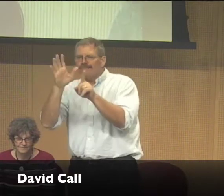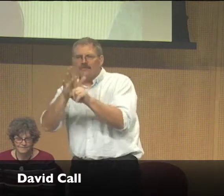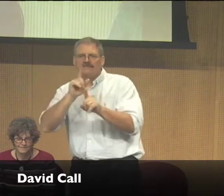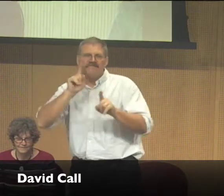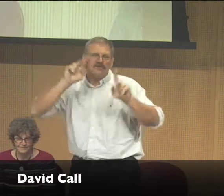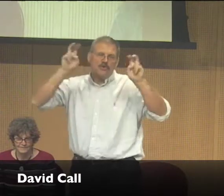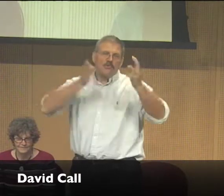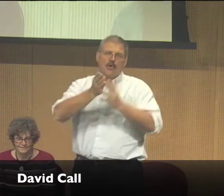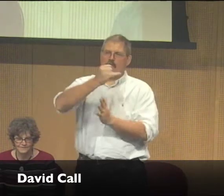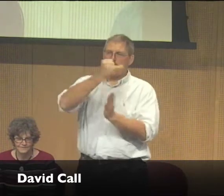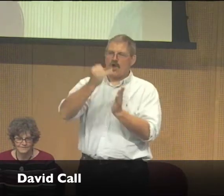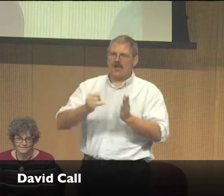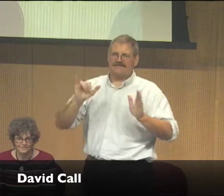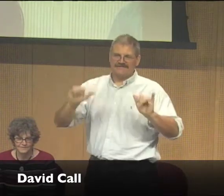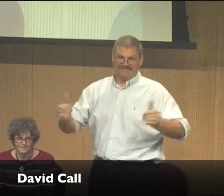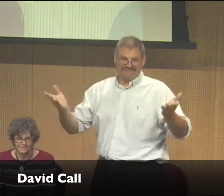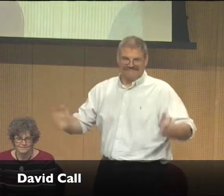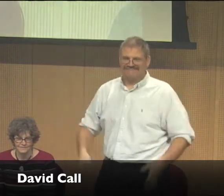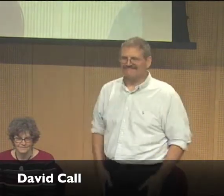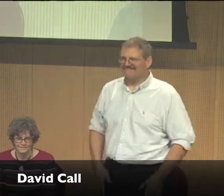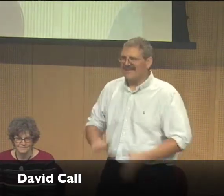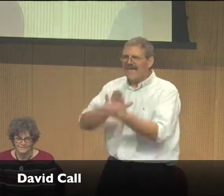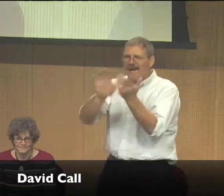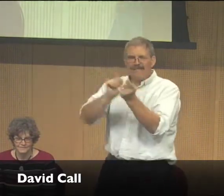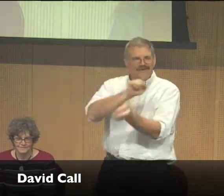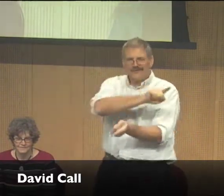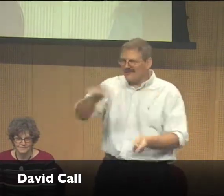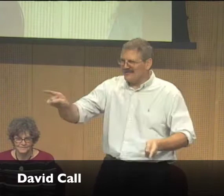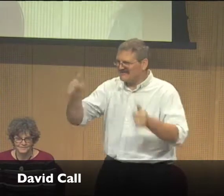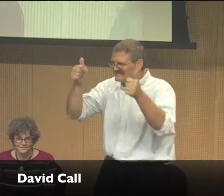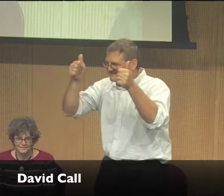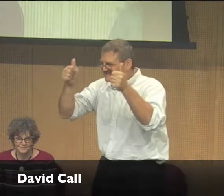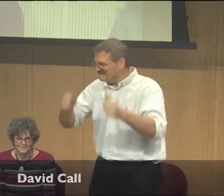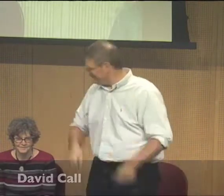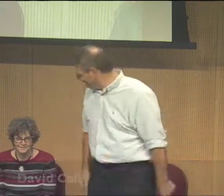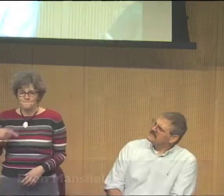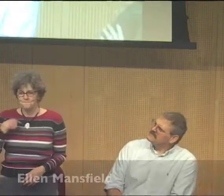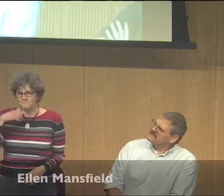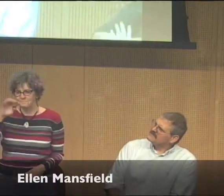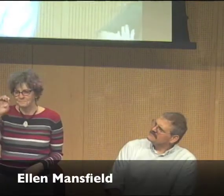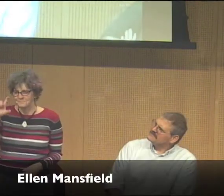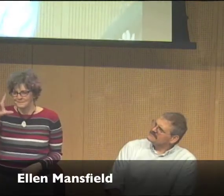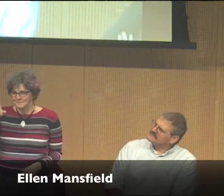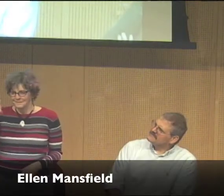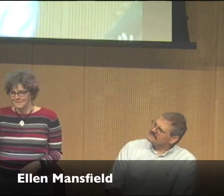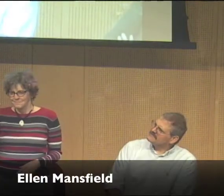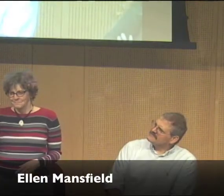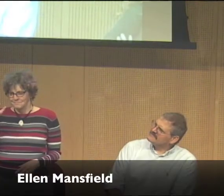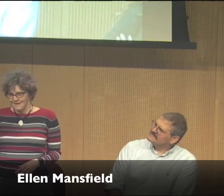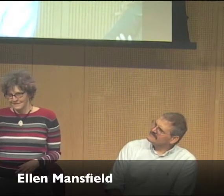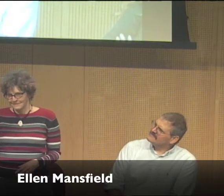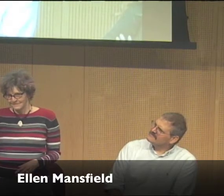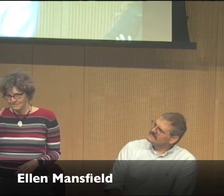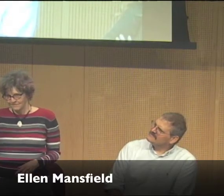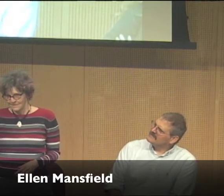art. And I wanted to expose my students to the Deaf experience. I'm Ellen Mansfield,